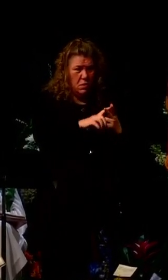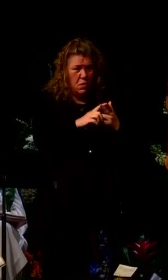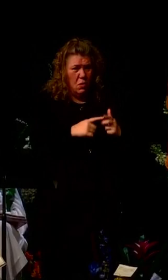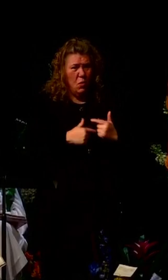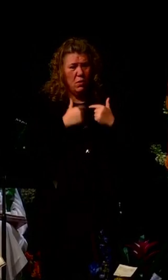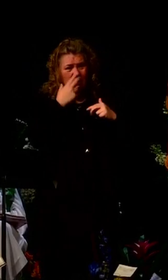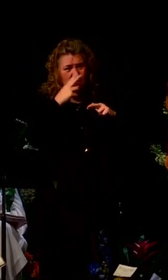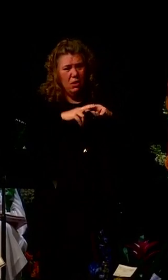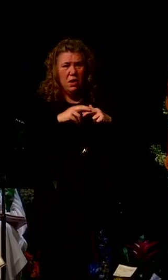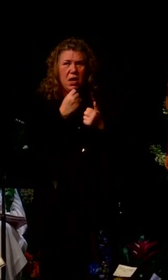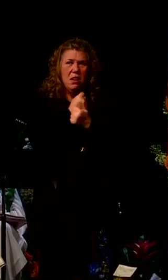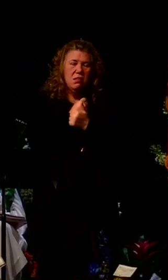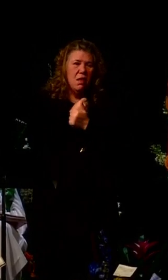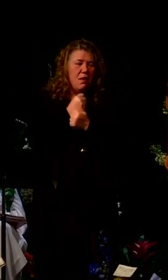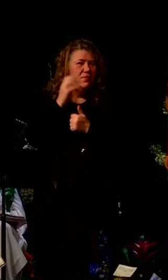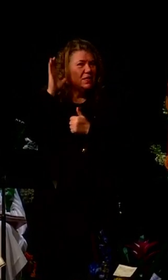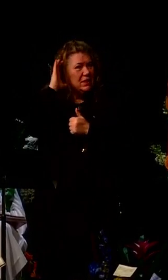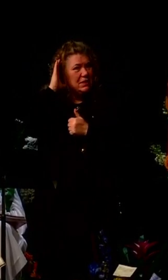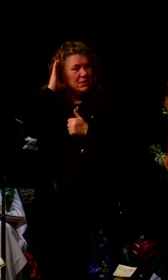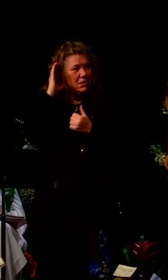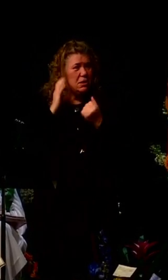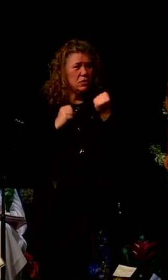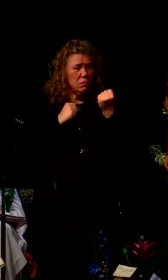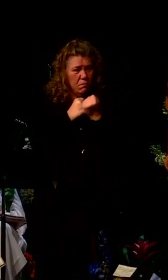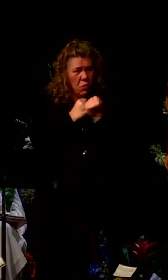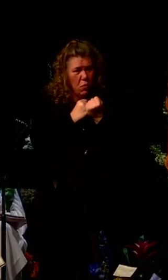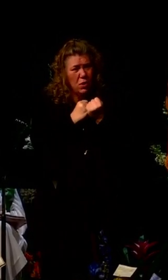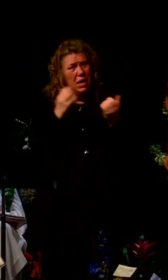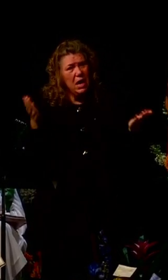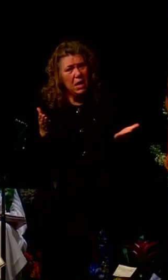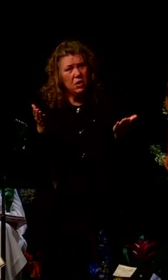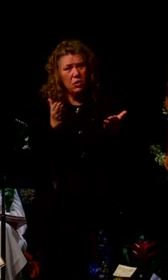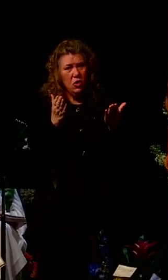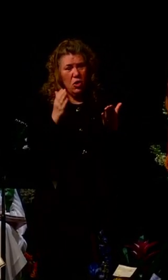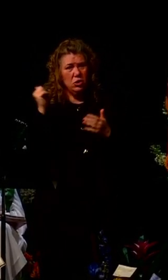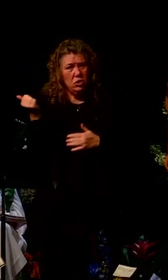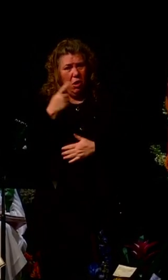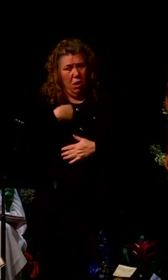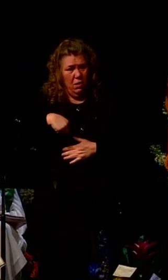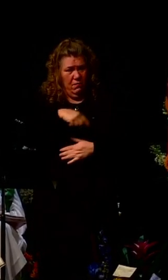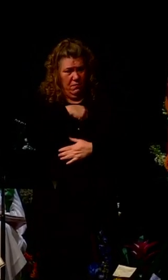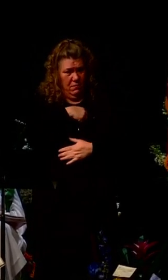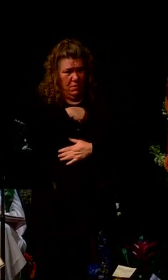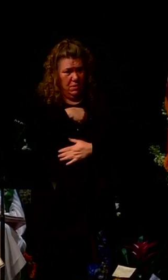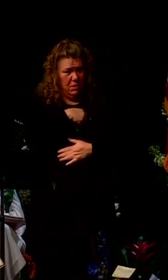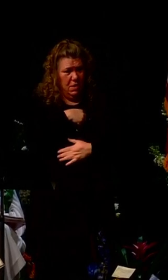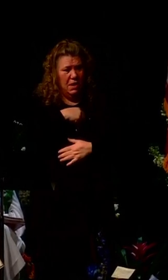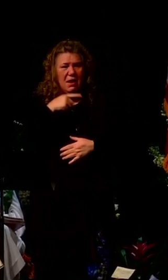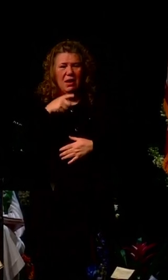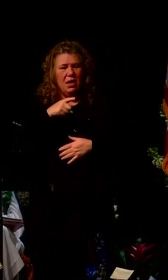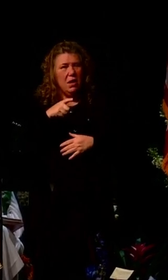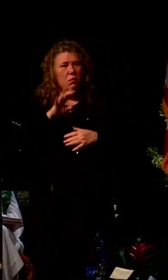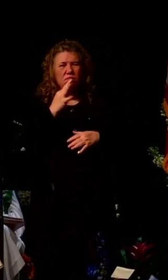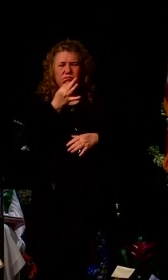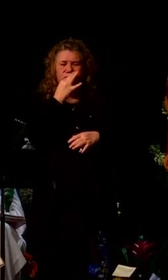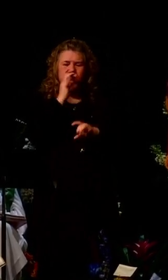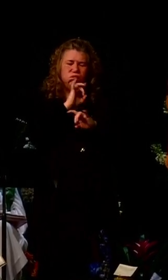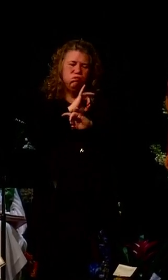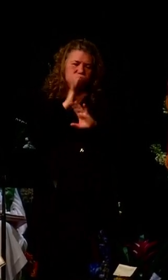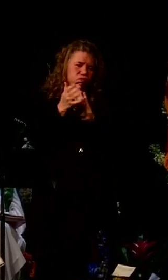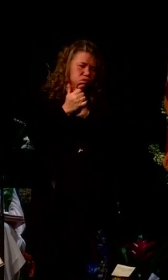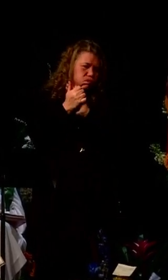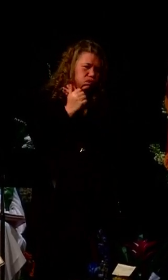He loved to listen, support, and encourage us all. And he was a master at it.